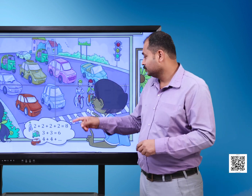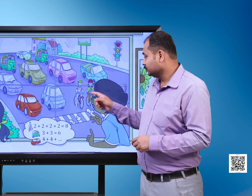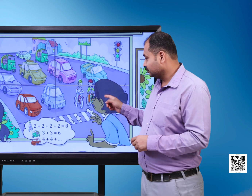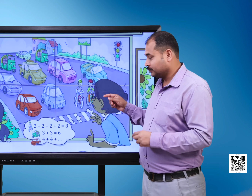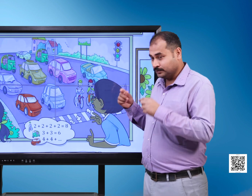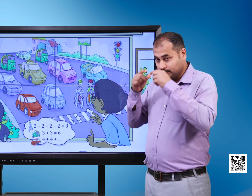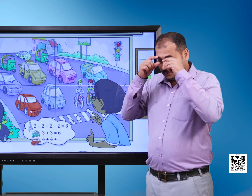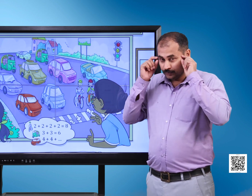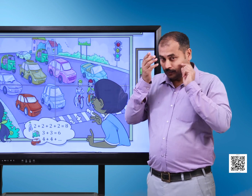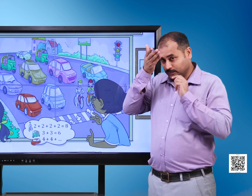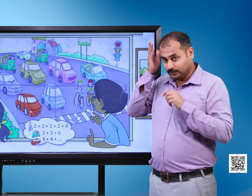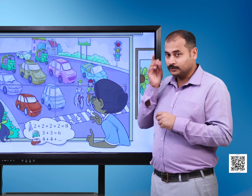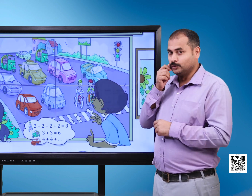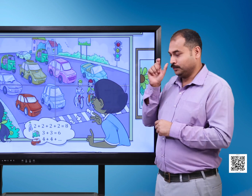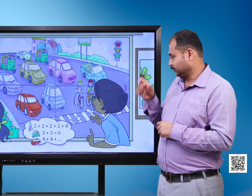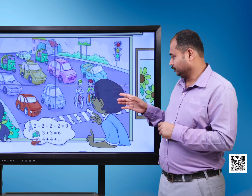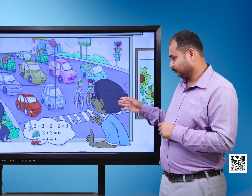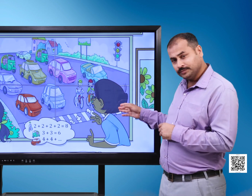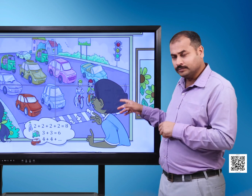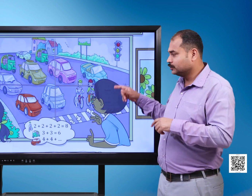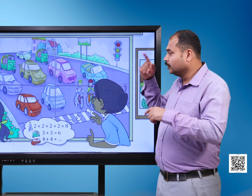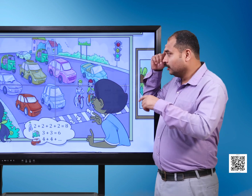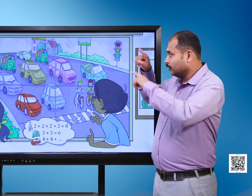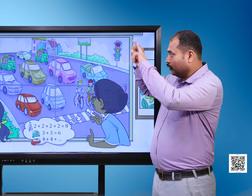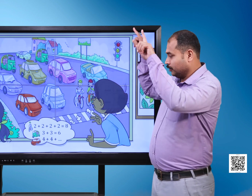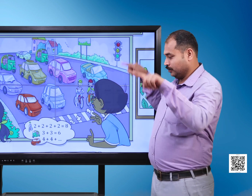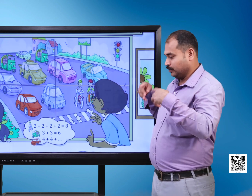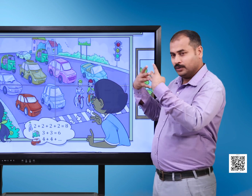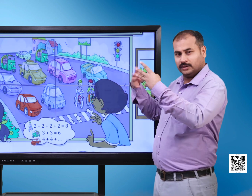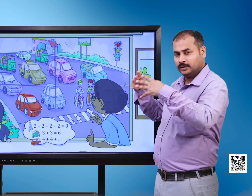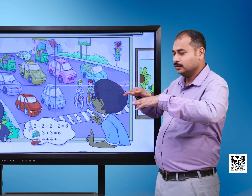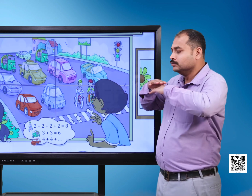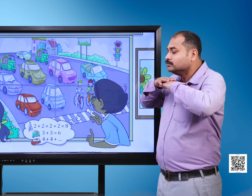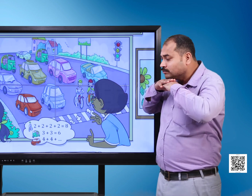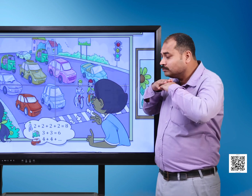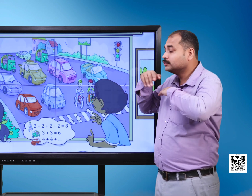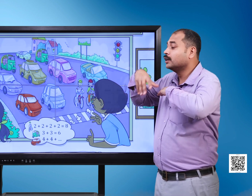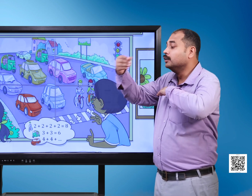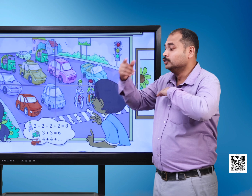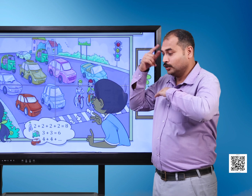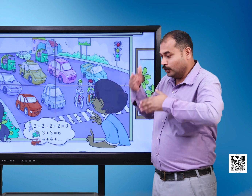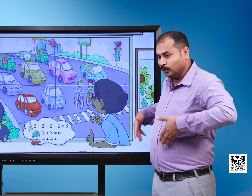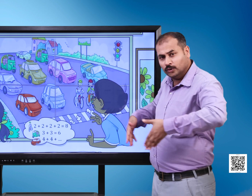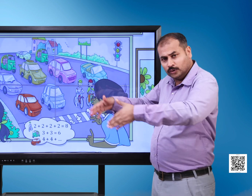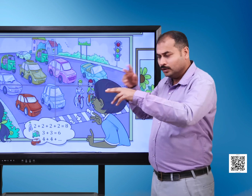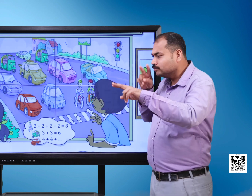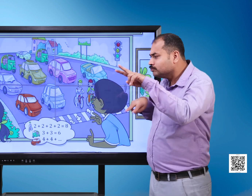of wheels on each vehicle. They saw four bicycles. So the number of wheels are